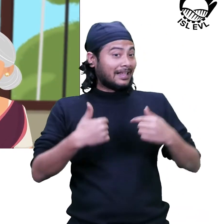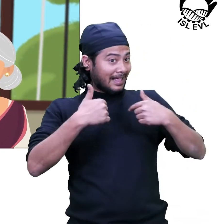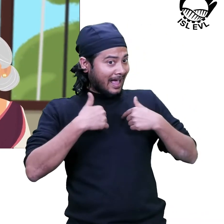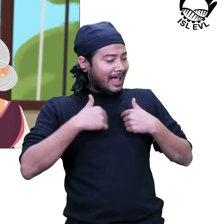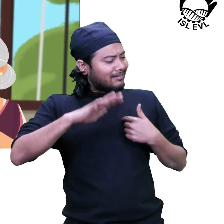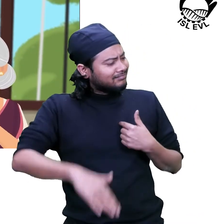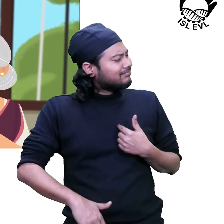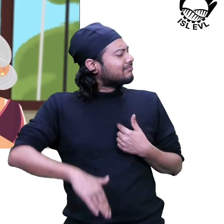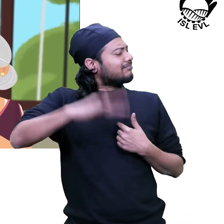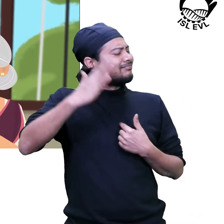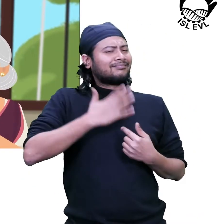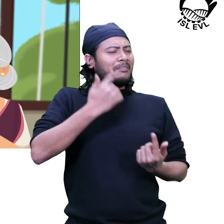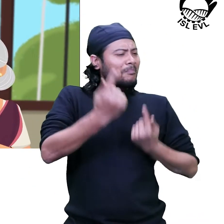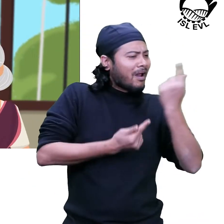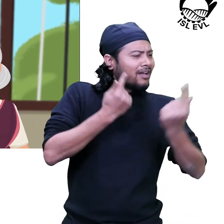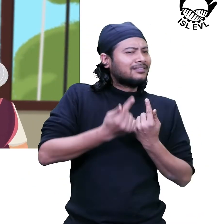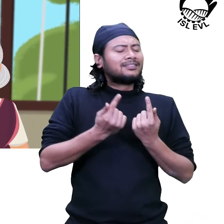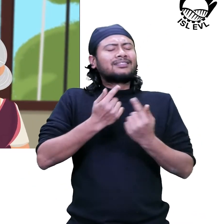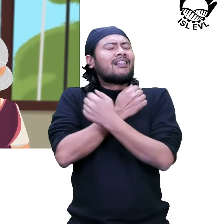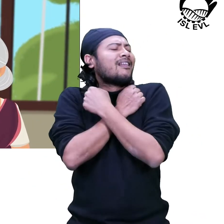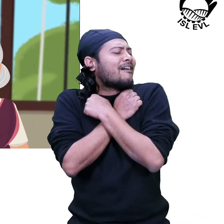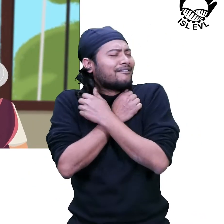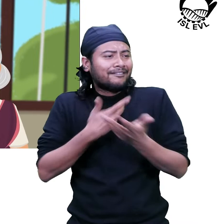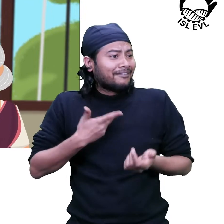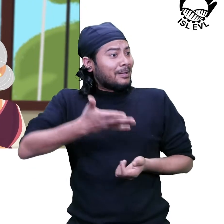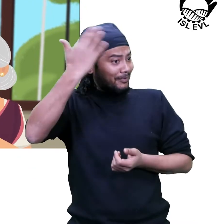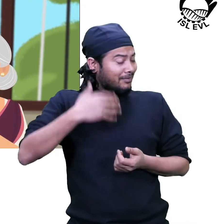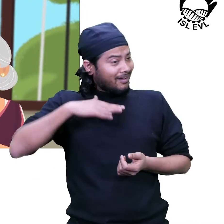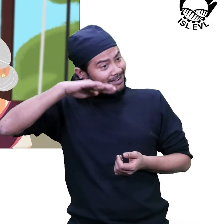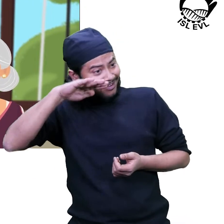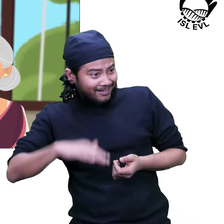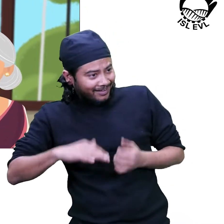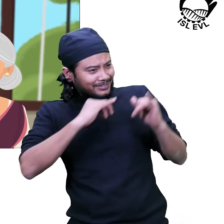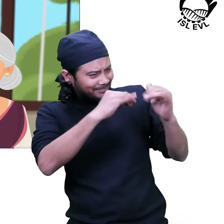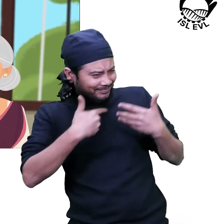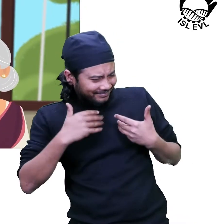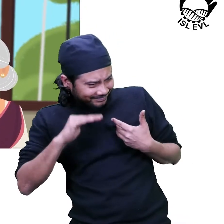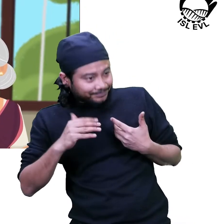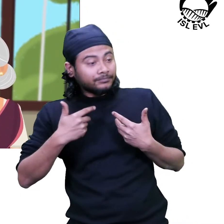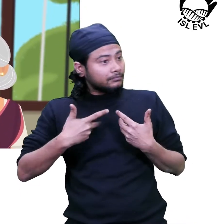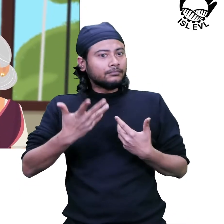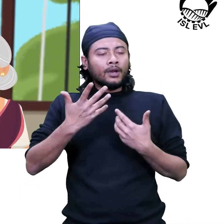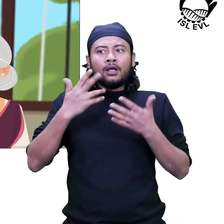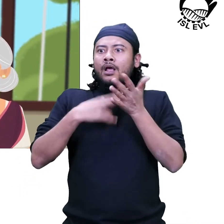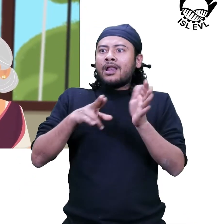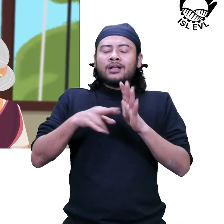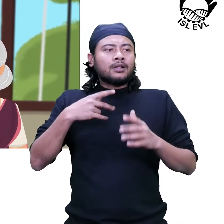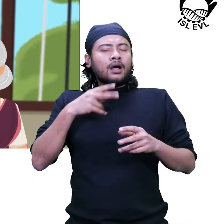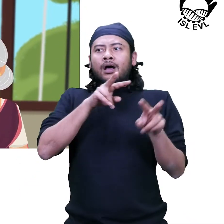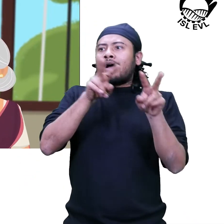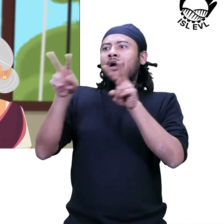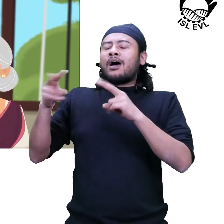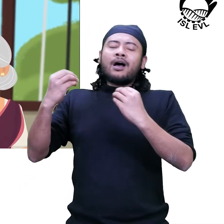always loved plants. When I was your age, I was fascinated about nature. I used to collect different